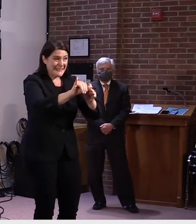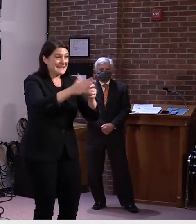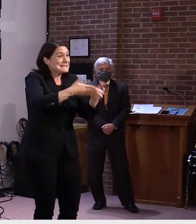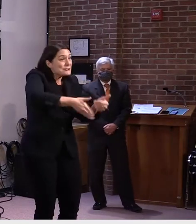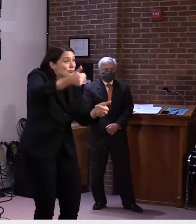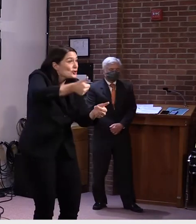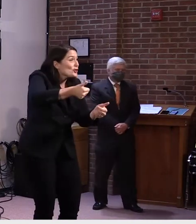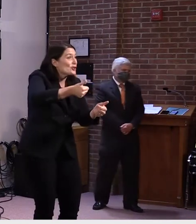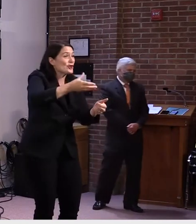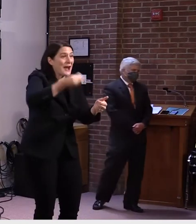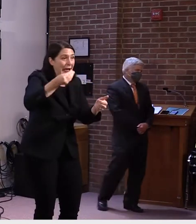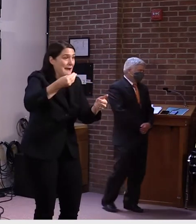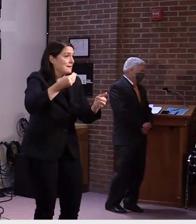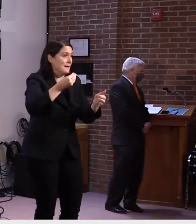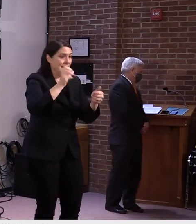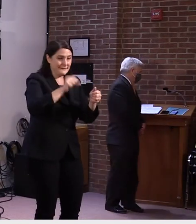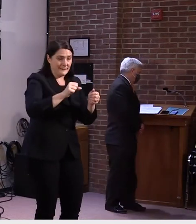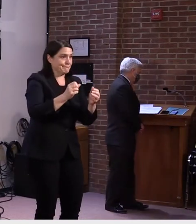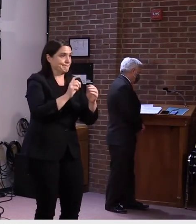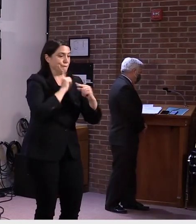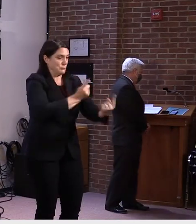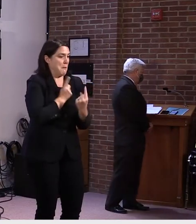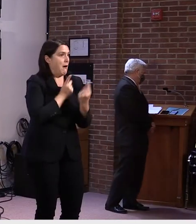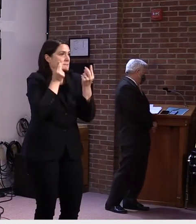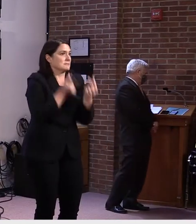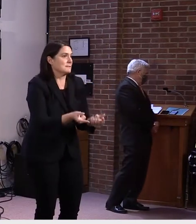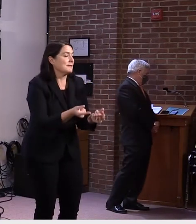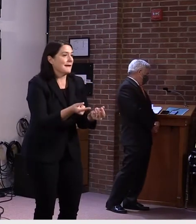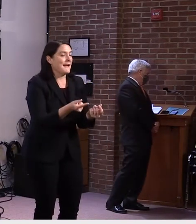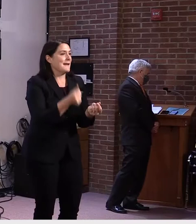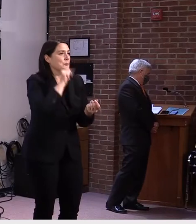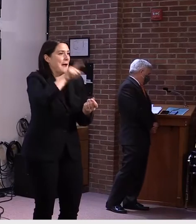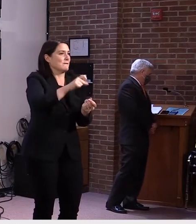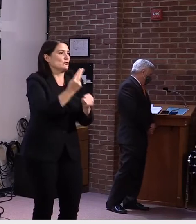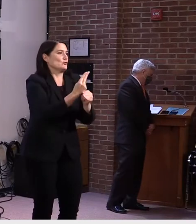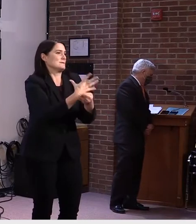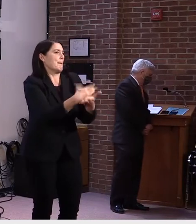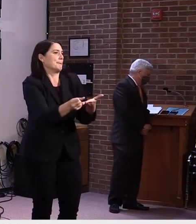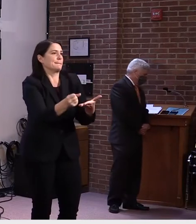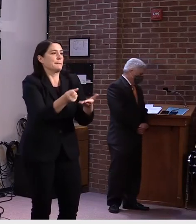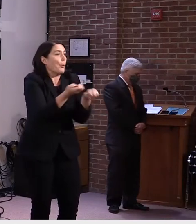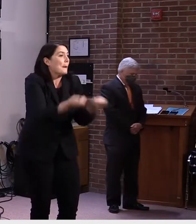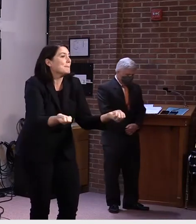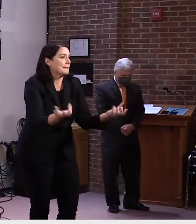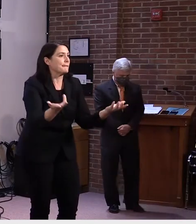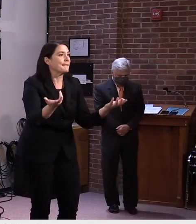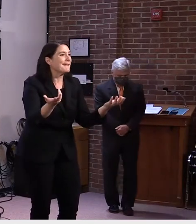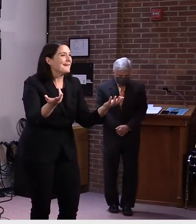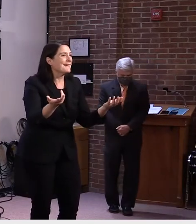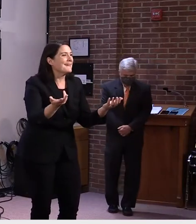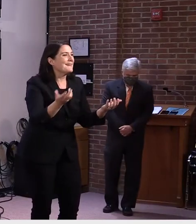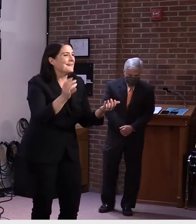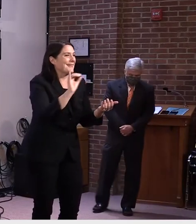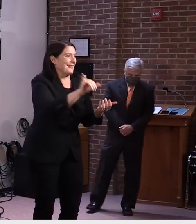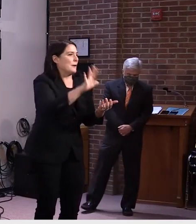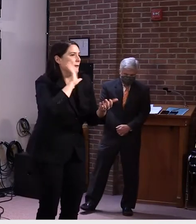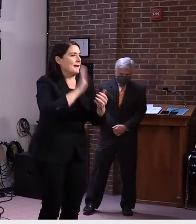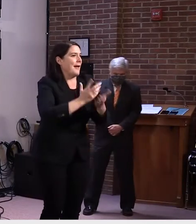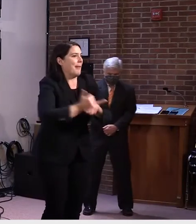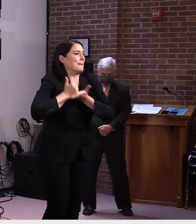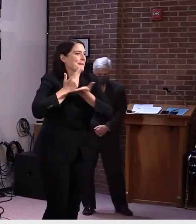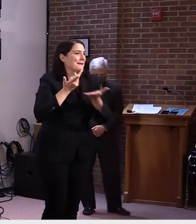and more collection, uh, swabs and kits because that takes care of two of our